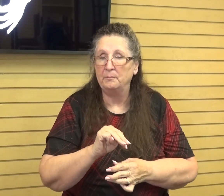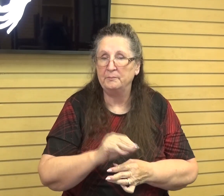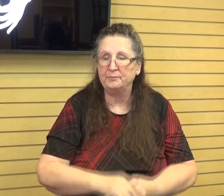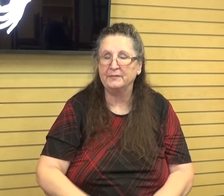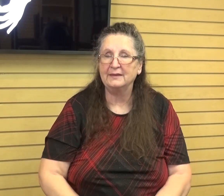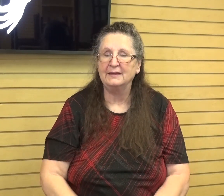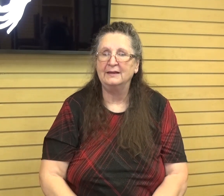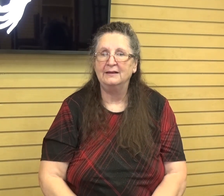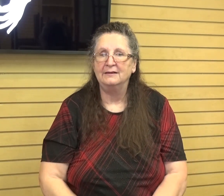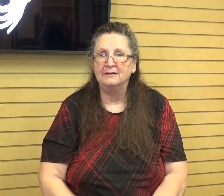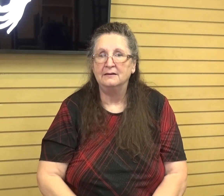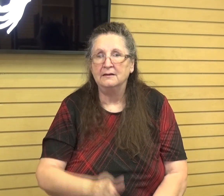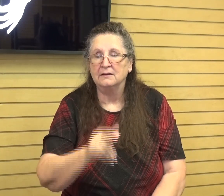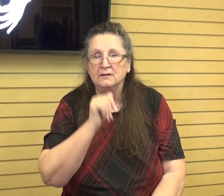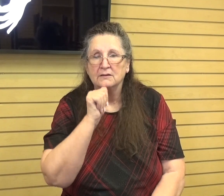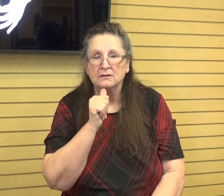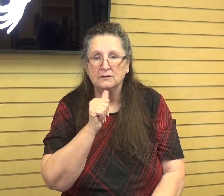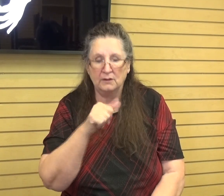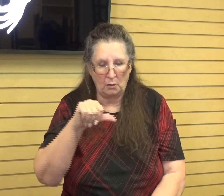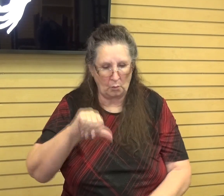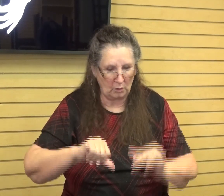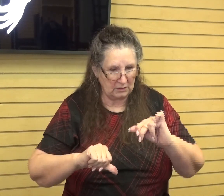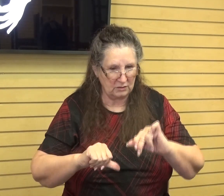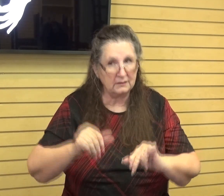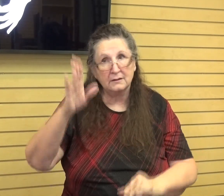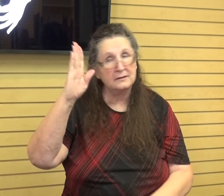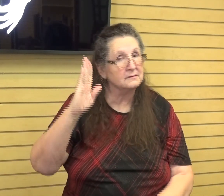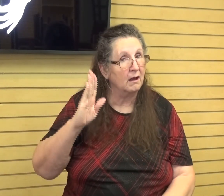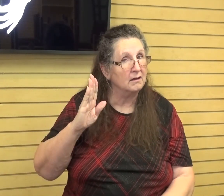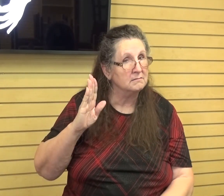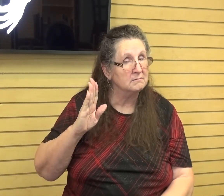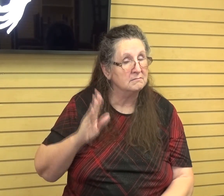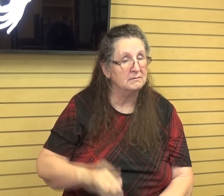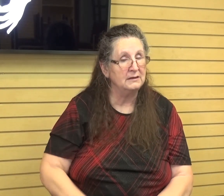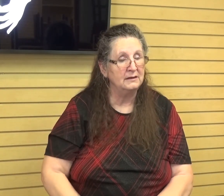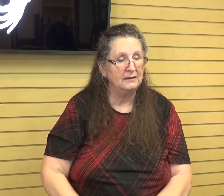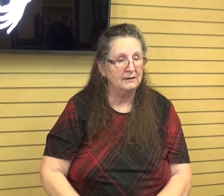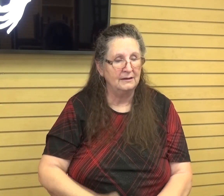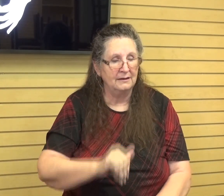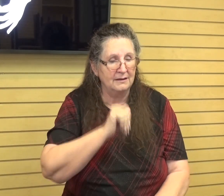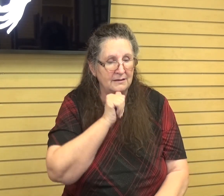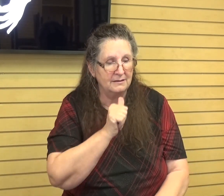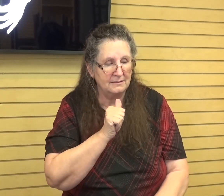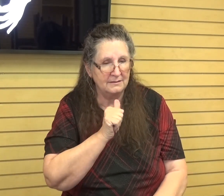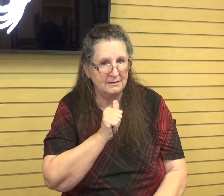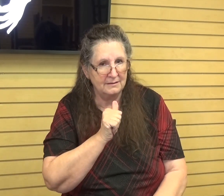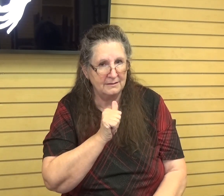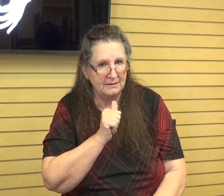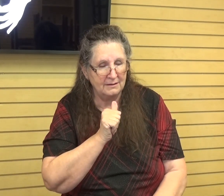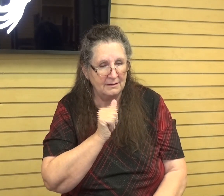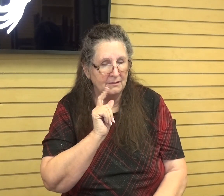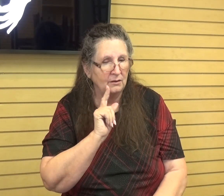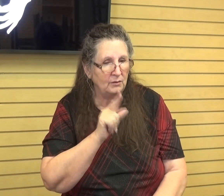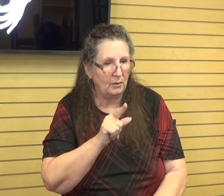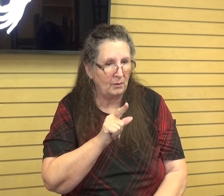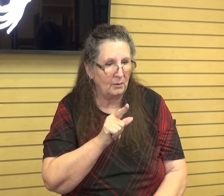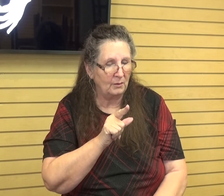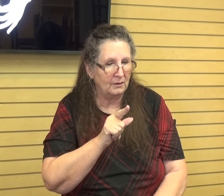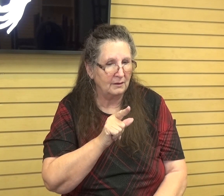Have you not rejected us, O God? You do not go out, O God,